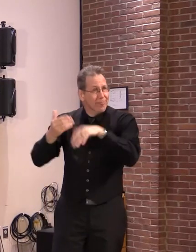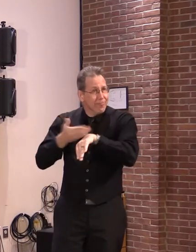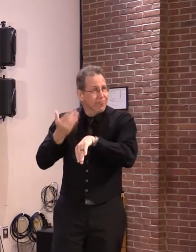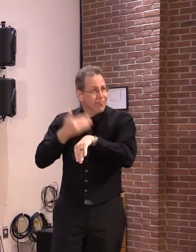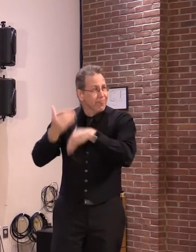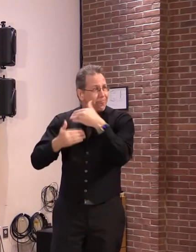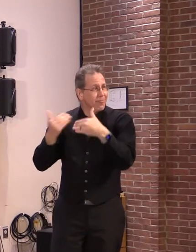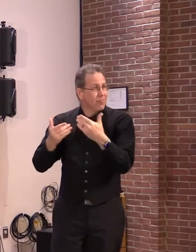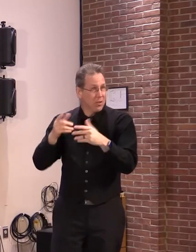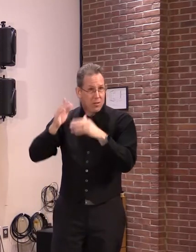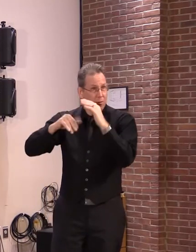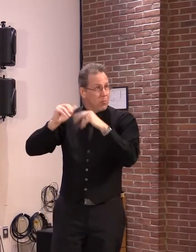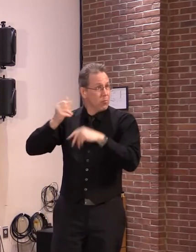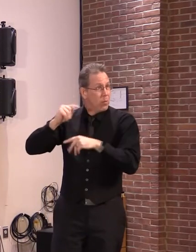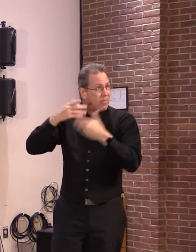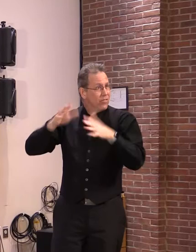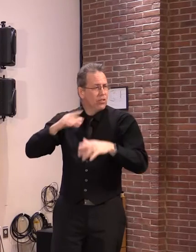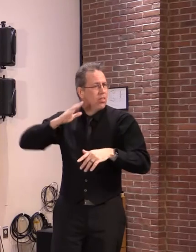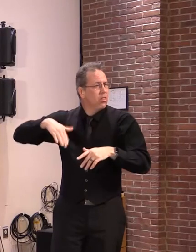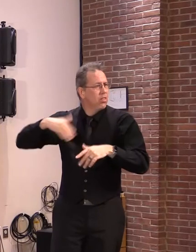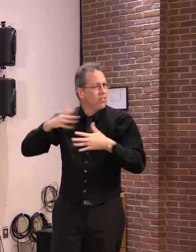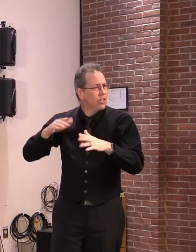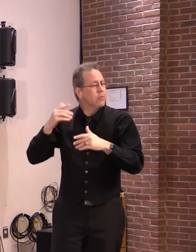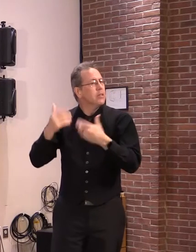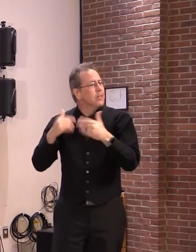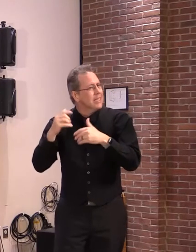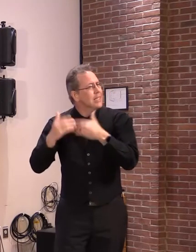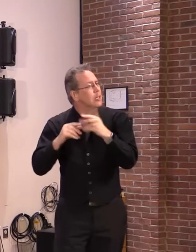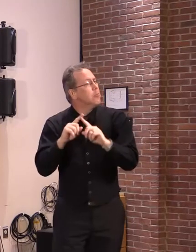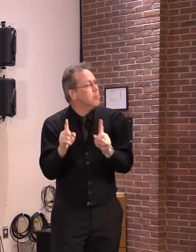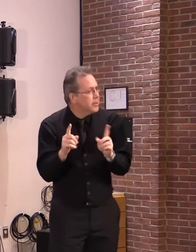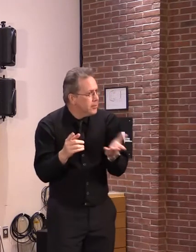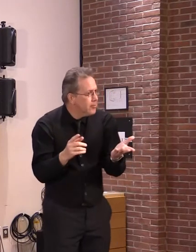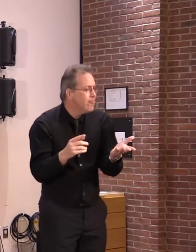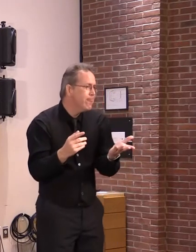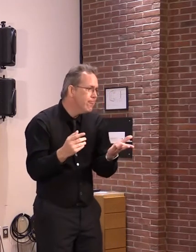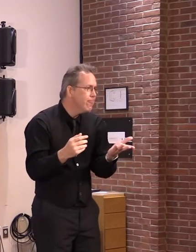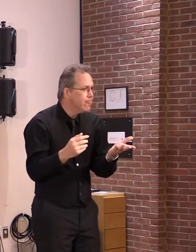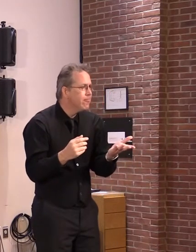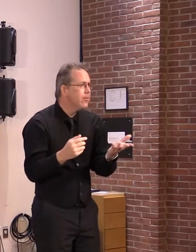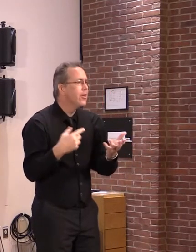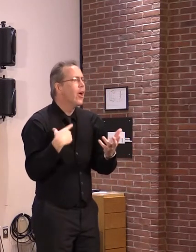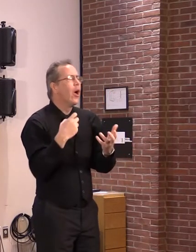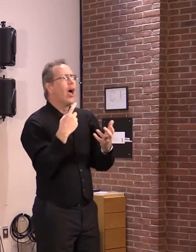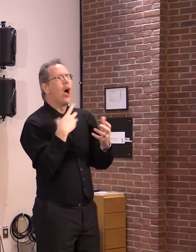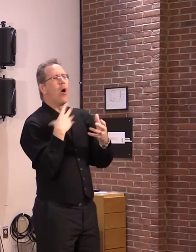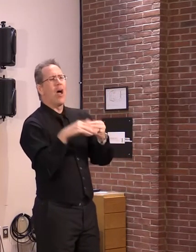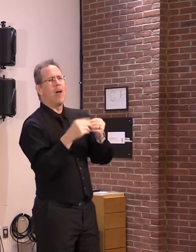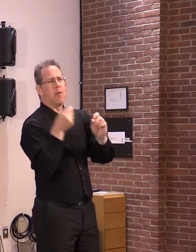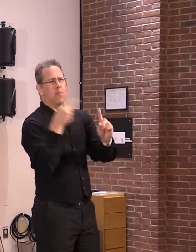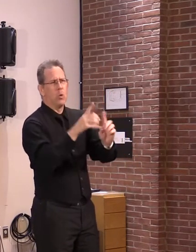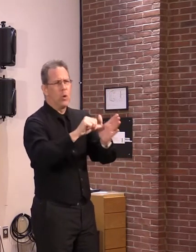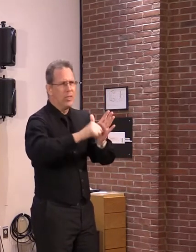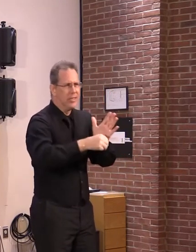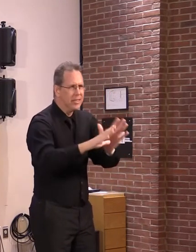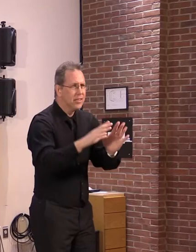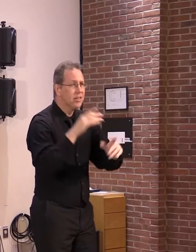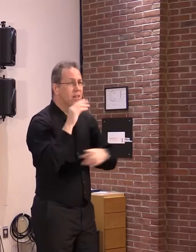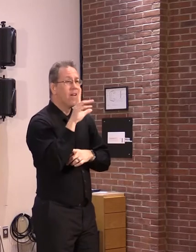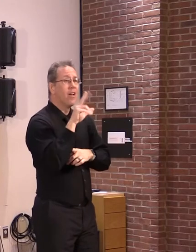And I just wanted to add another point to the discussion on the Act 250 and